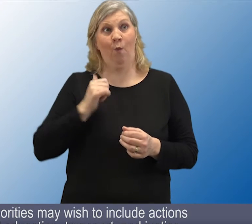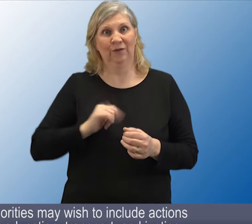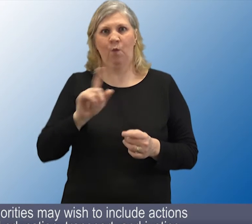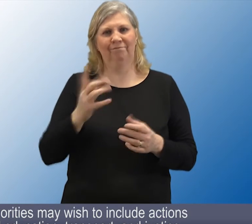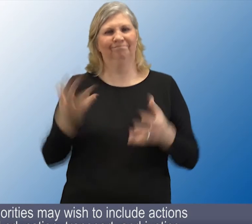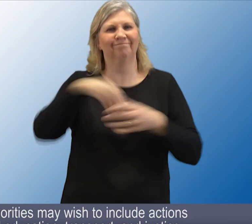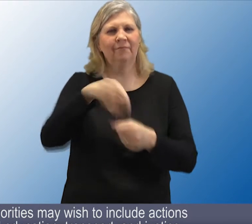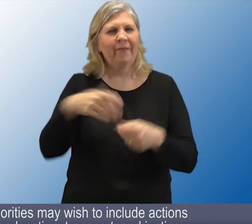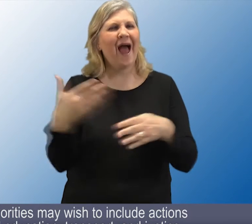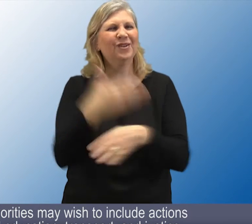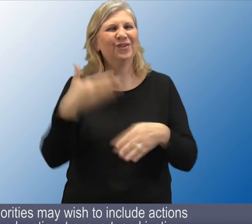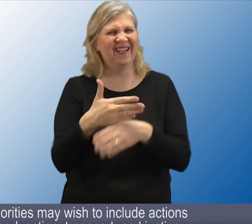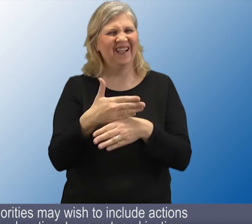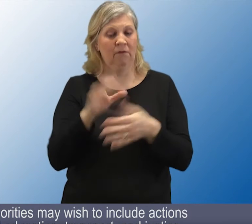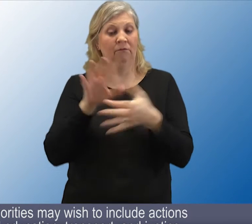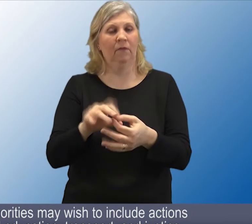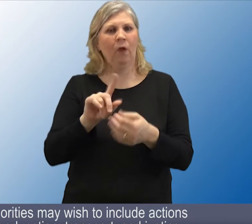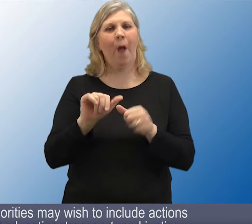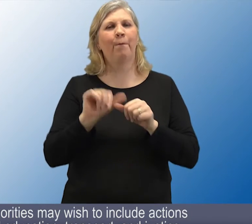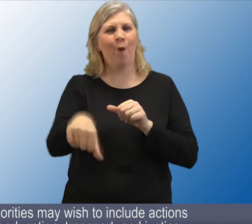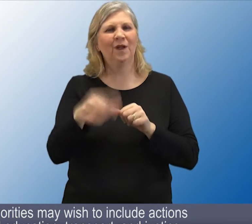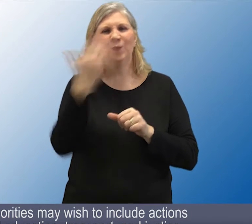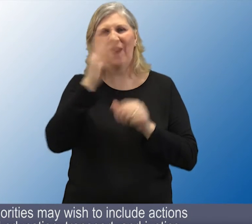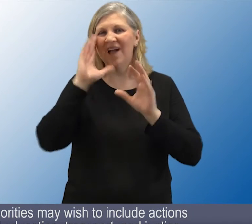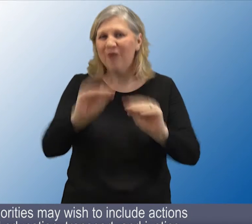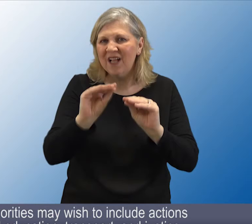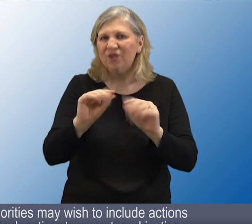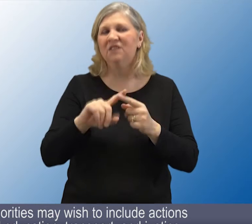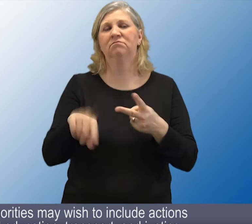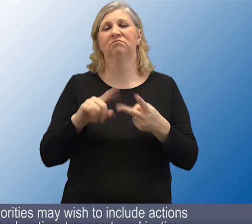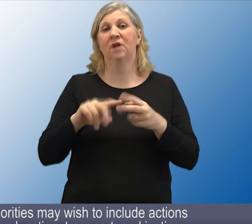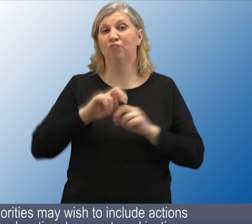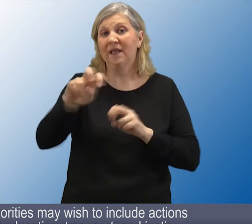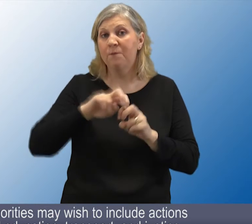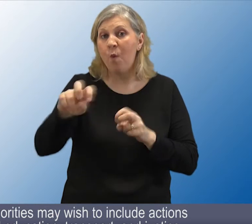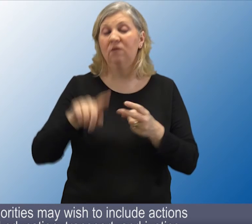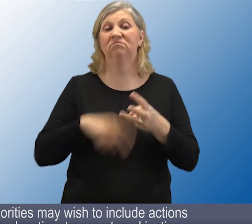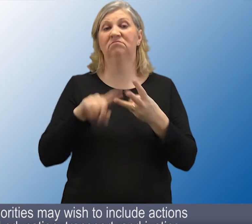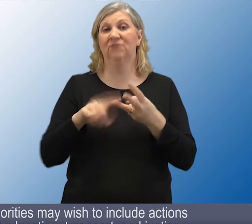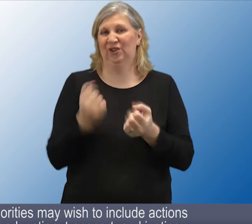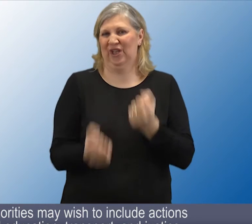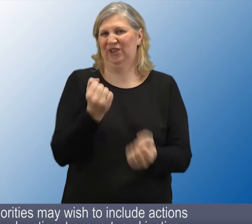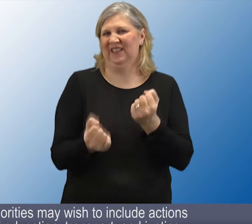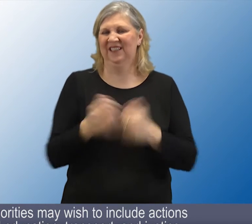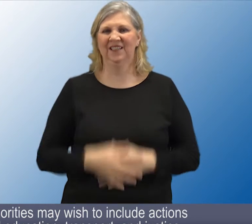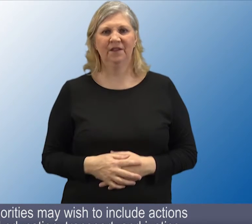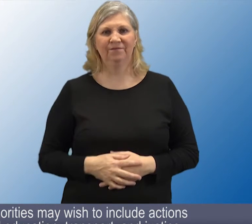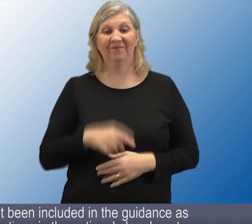Please note, local authorities may wish to include actions on post-school education, transport, and justice.